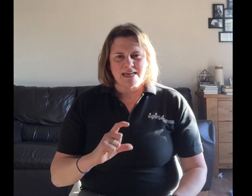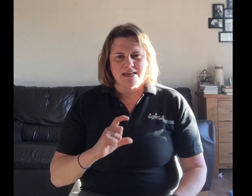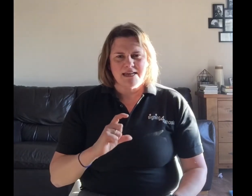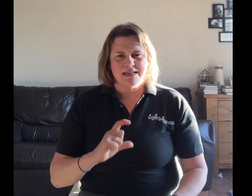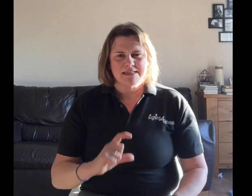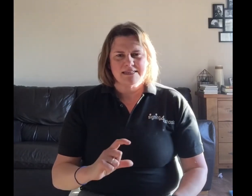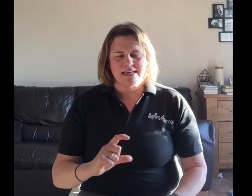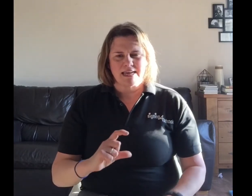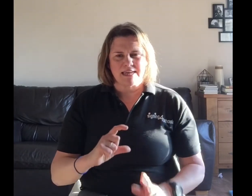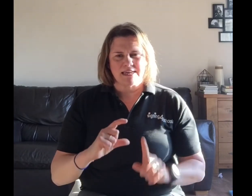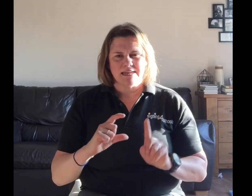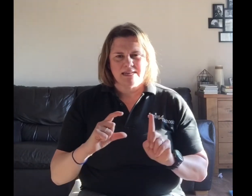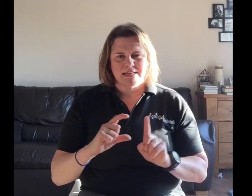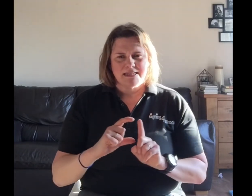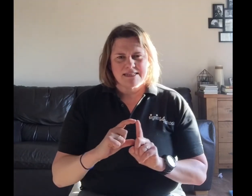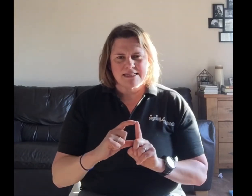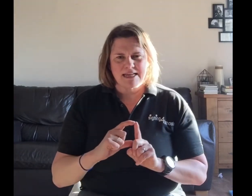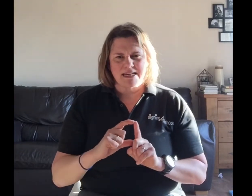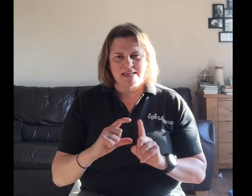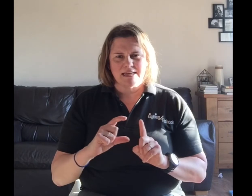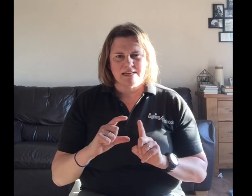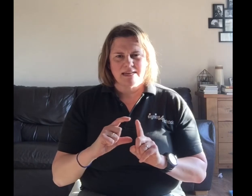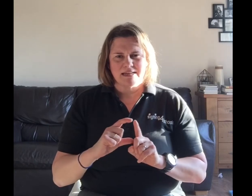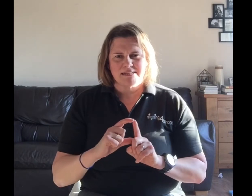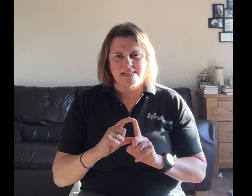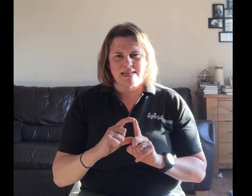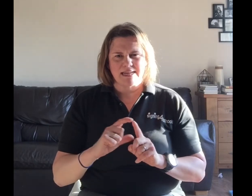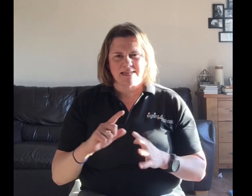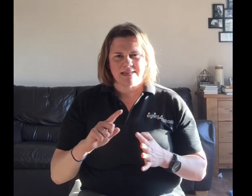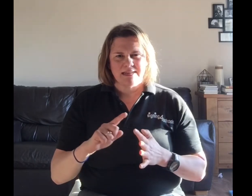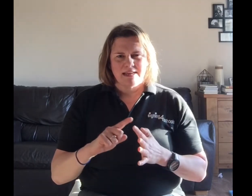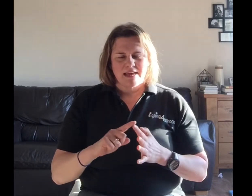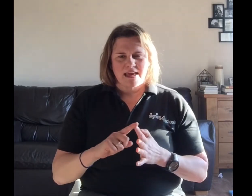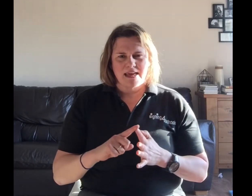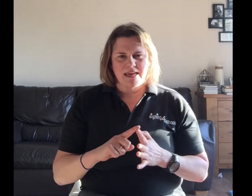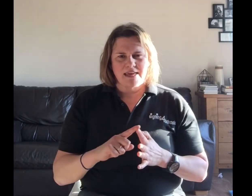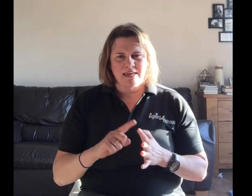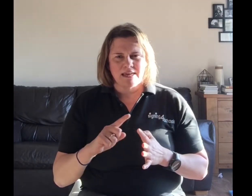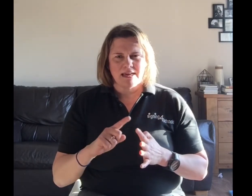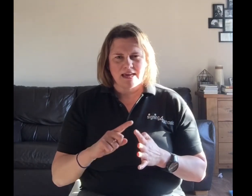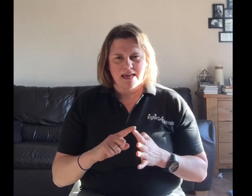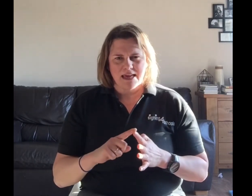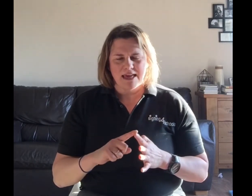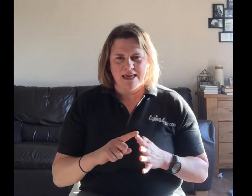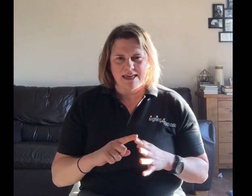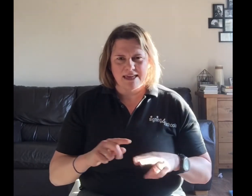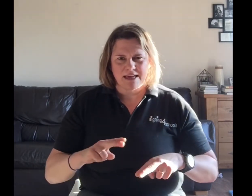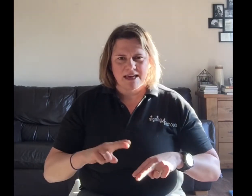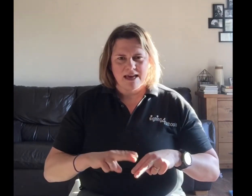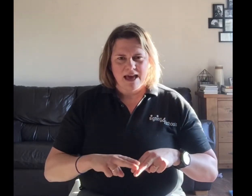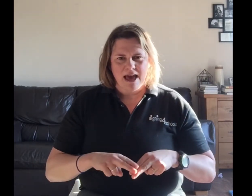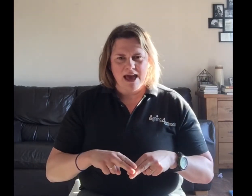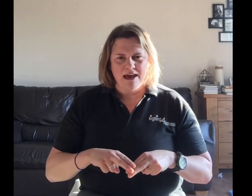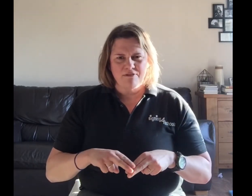C, D, D, E, E, F,